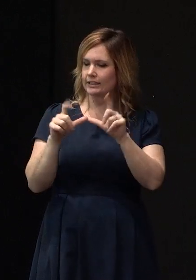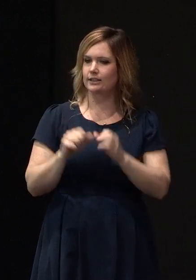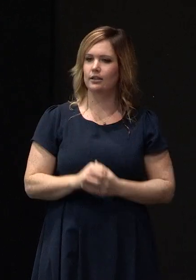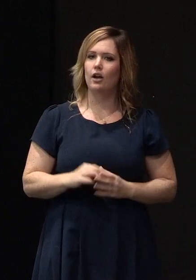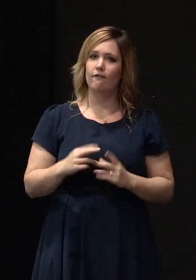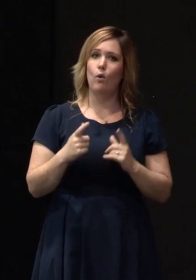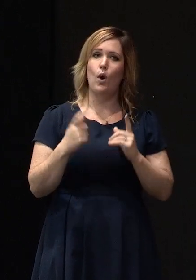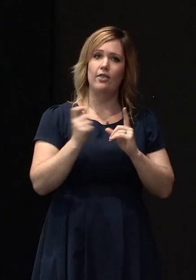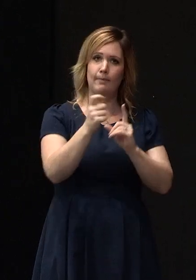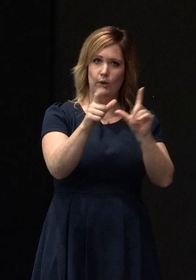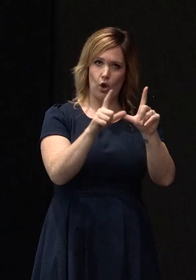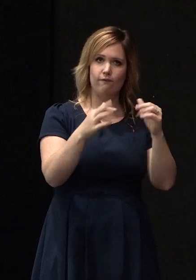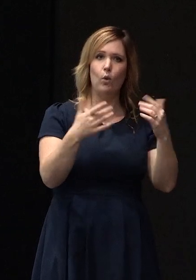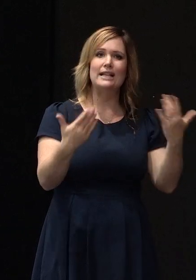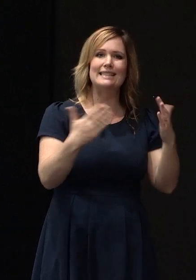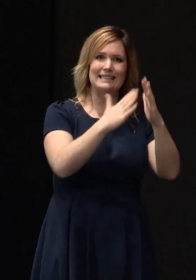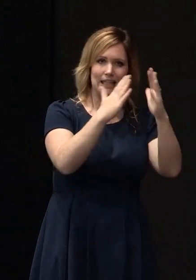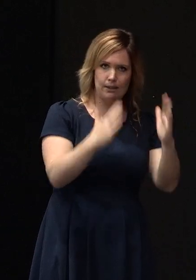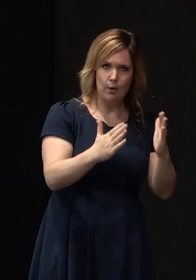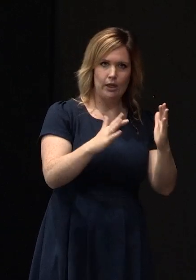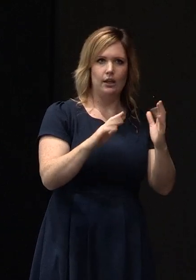existing building if they are doing a repair work